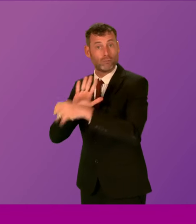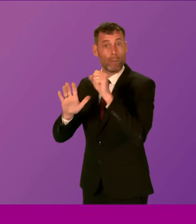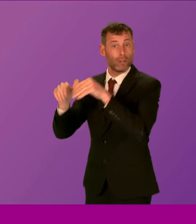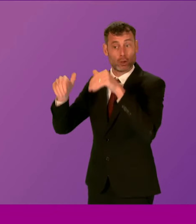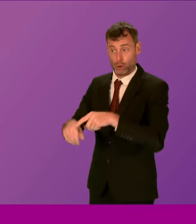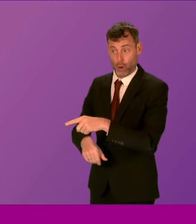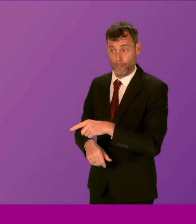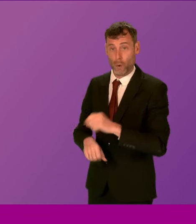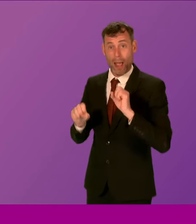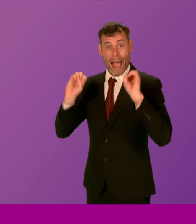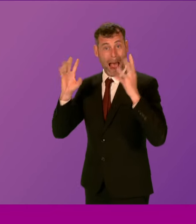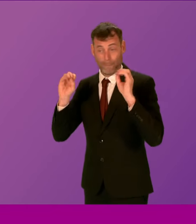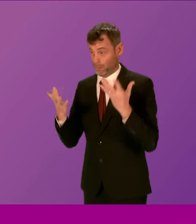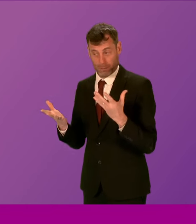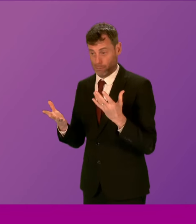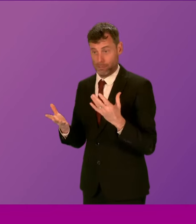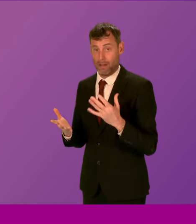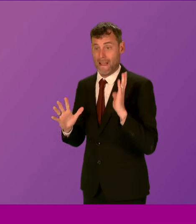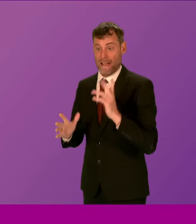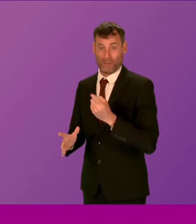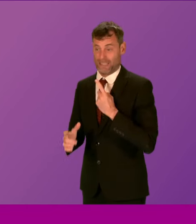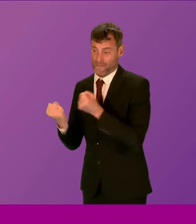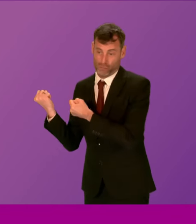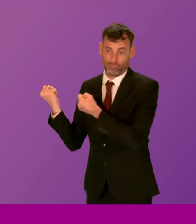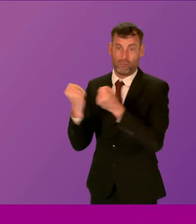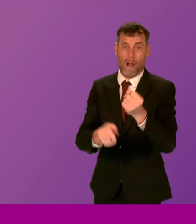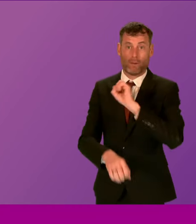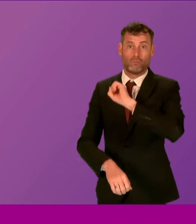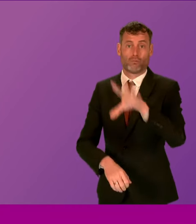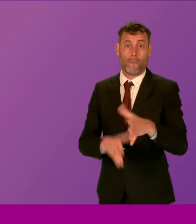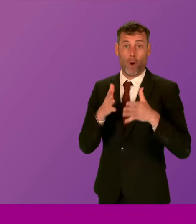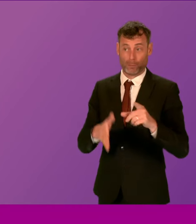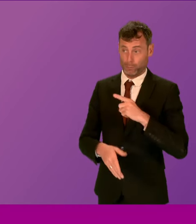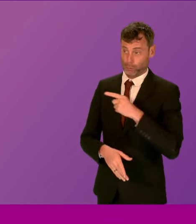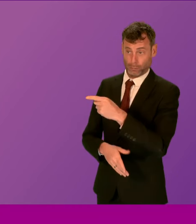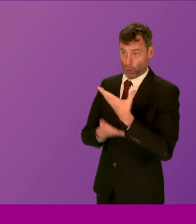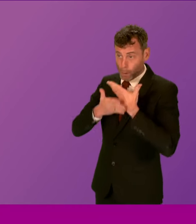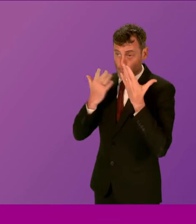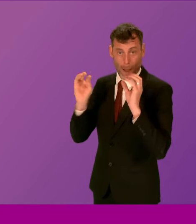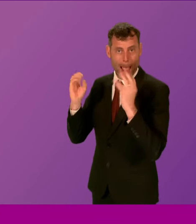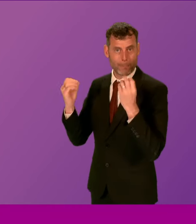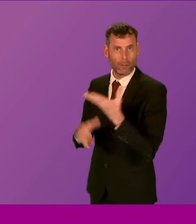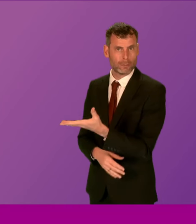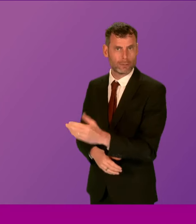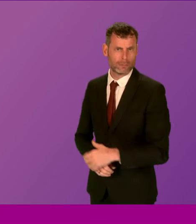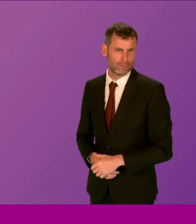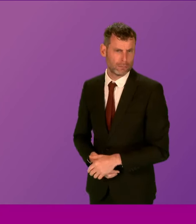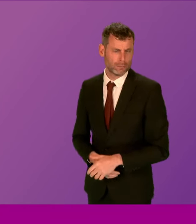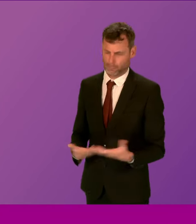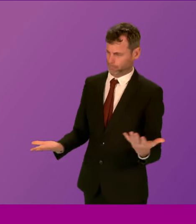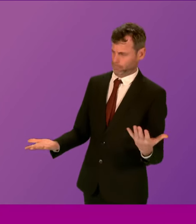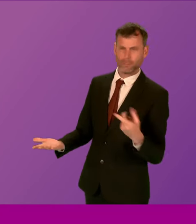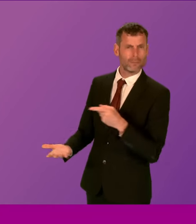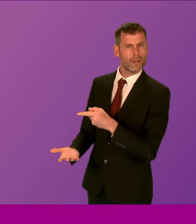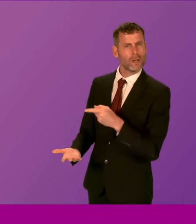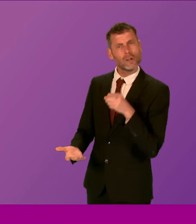to hospital by her employer because the ambulance service was too busy. First Minister, what immediate action will